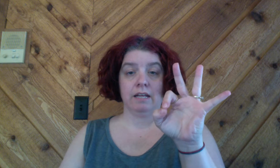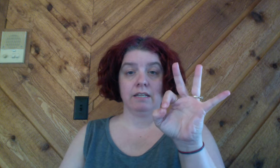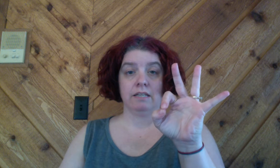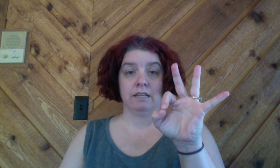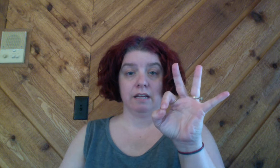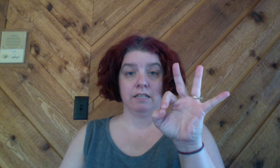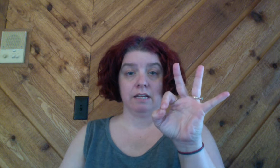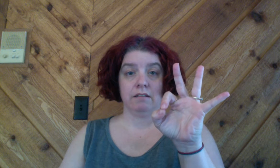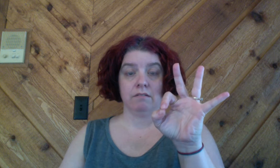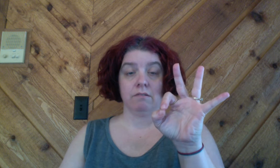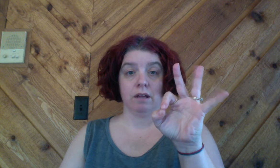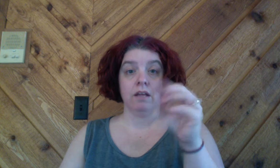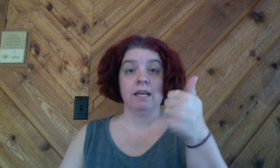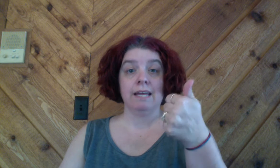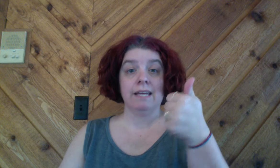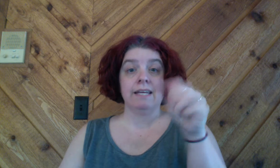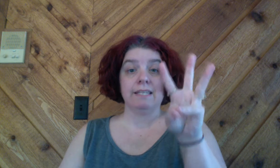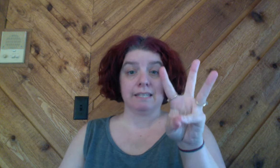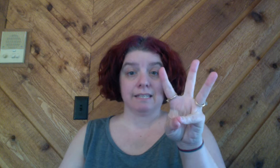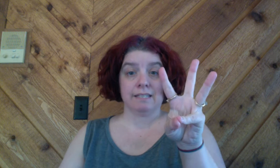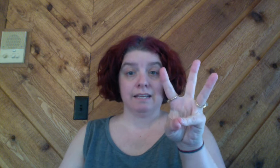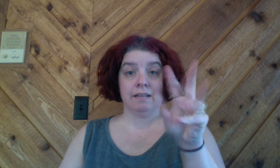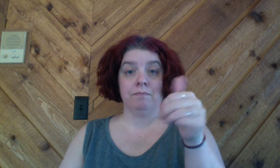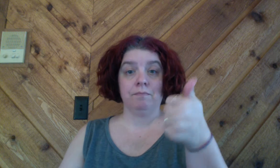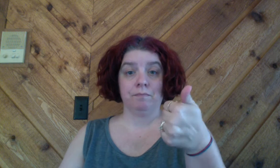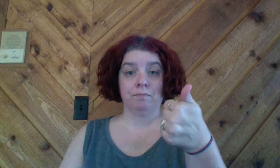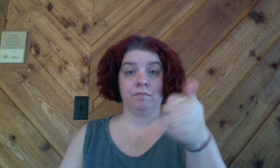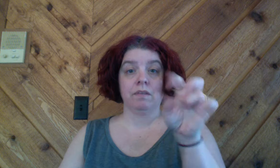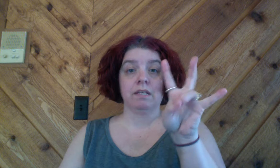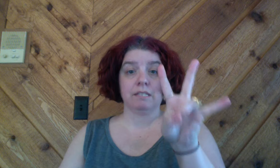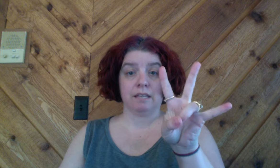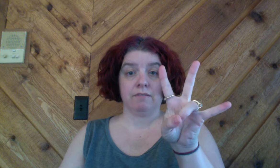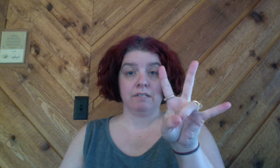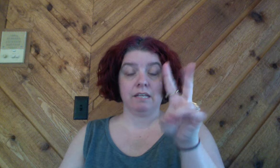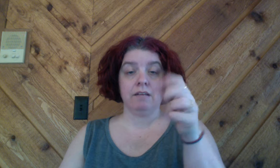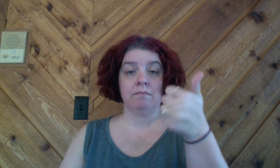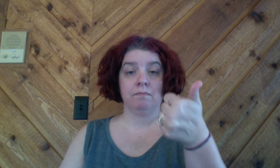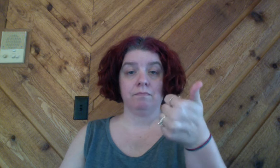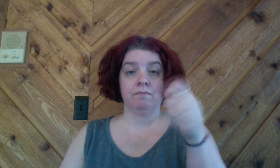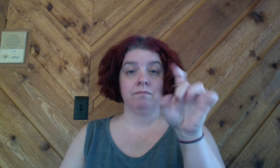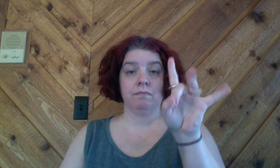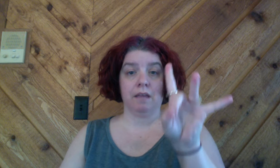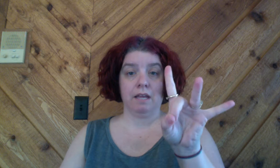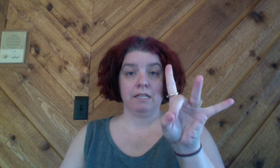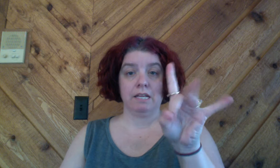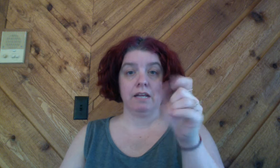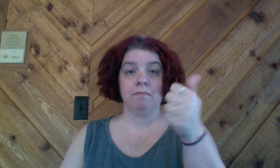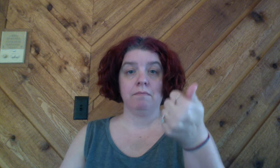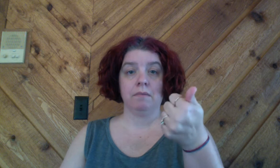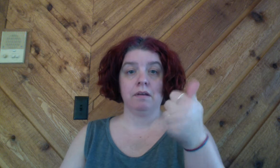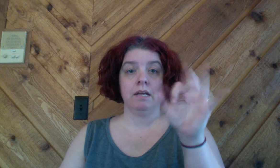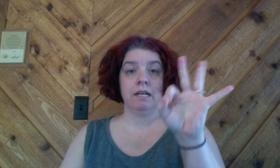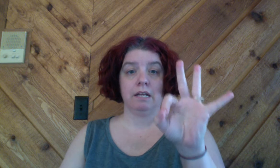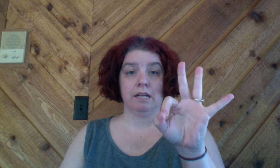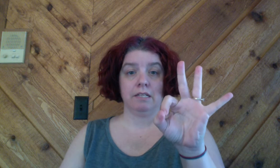19 okay 16 17 18 19